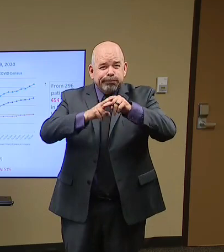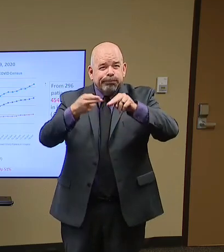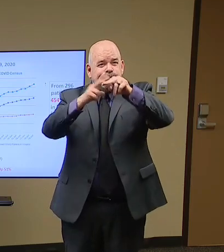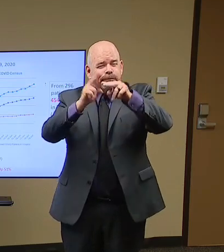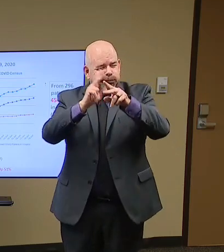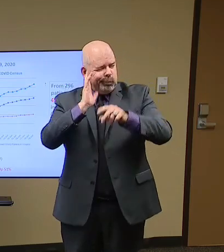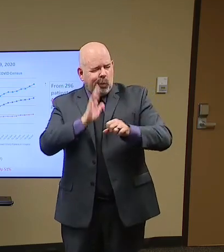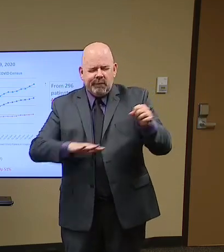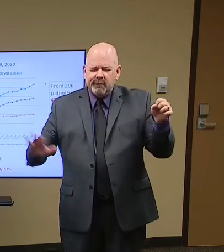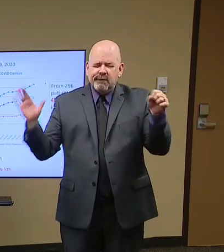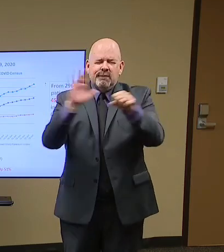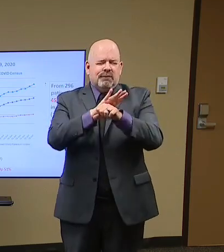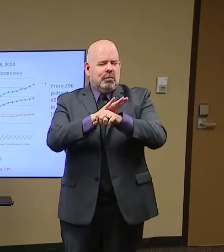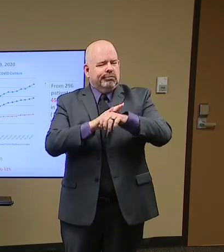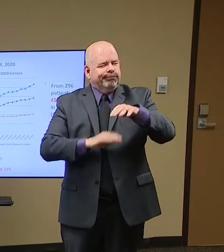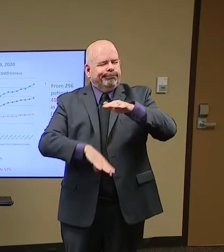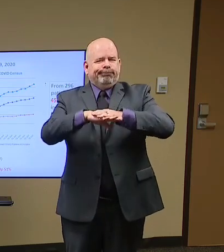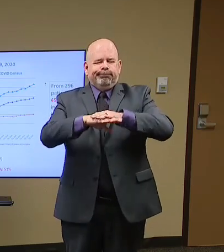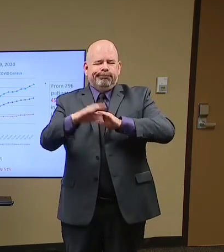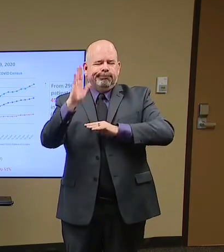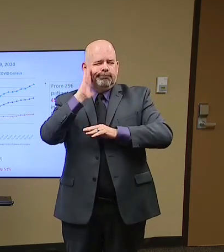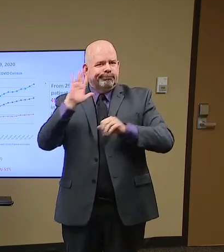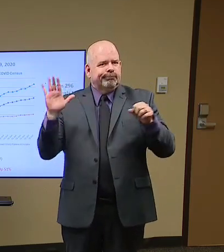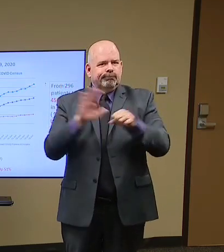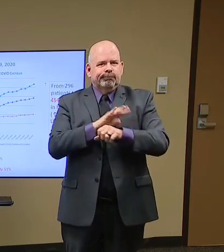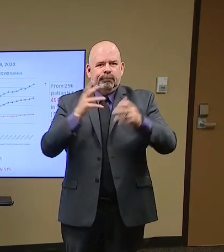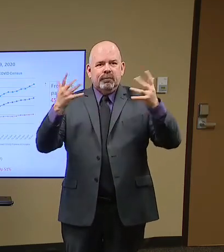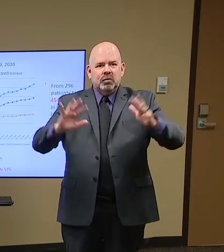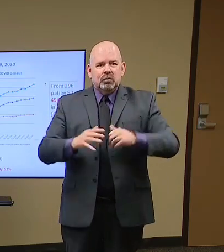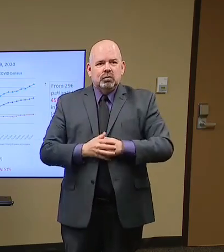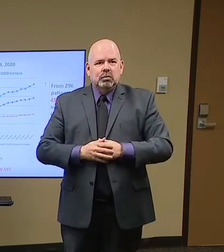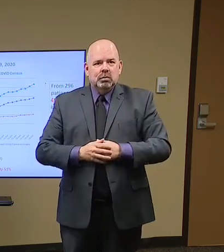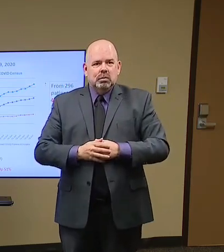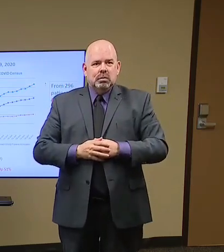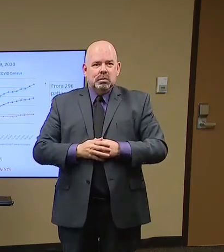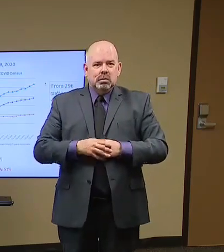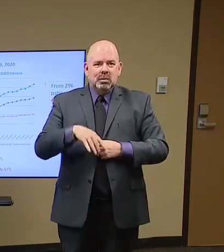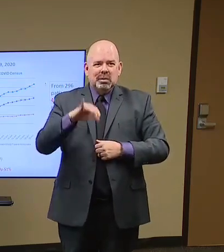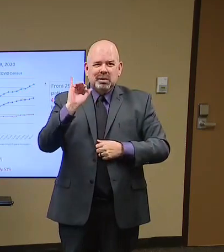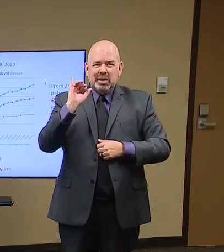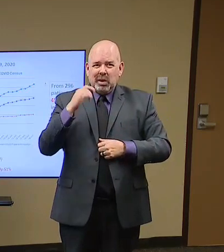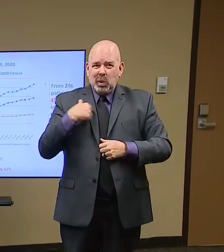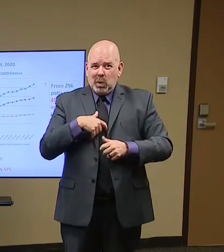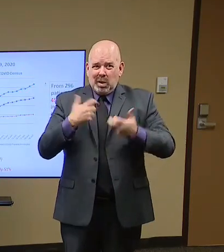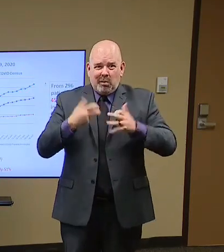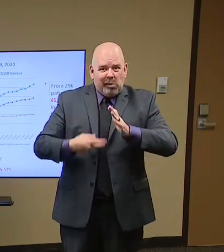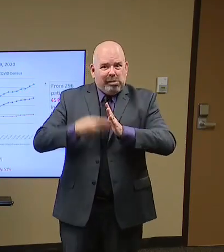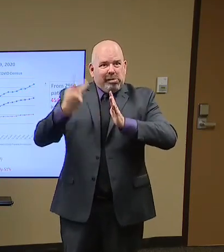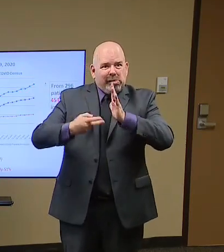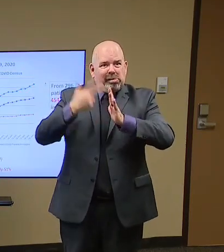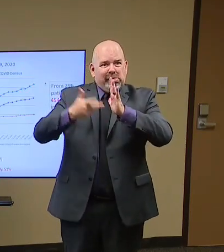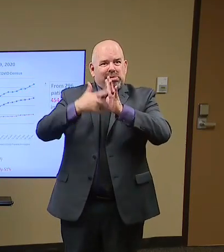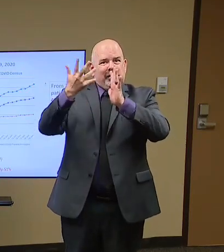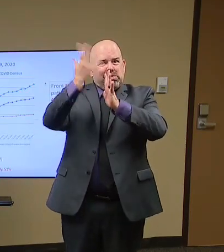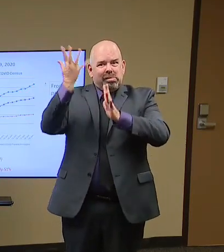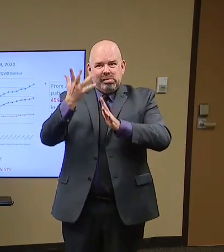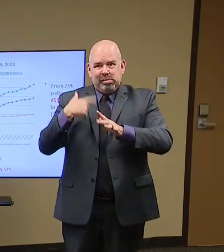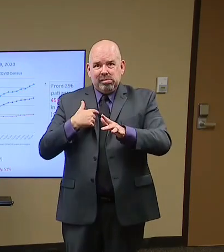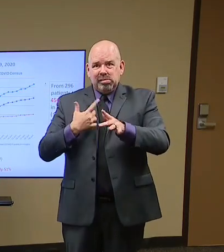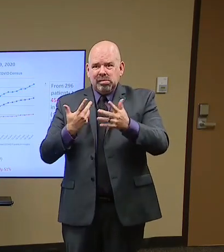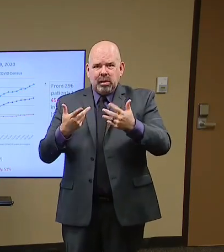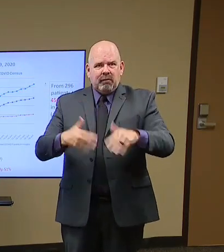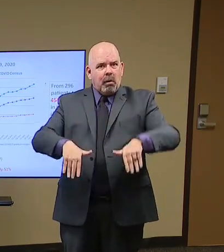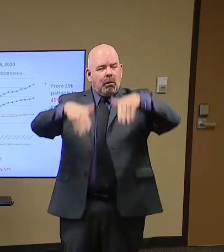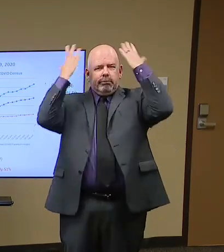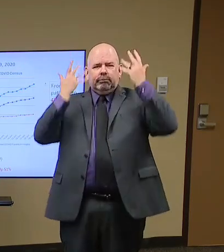that for you to be in serious trouble at hospital beds. And it's never been the goal of science or the medical community or